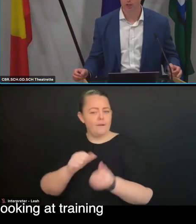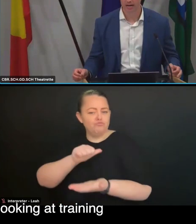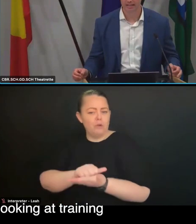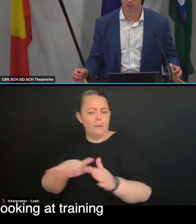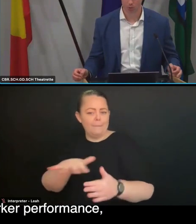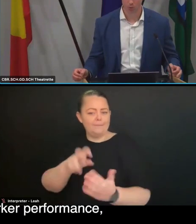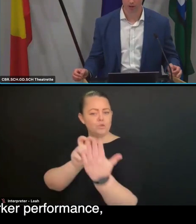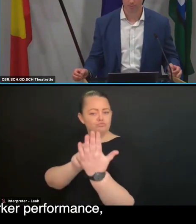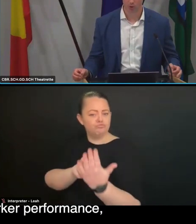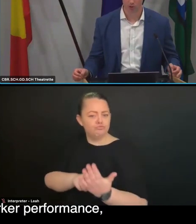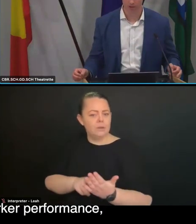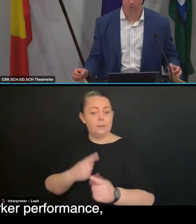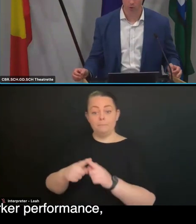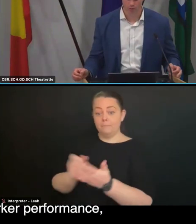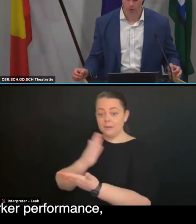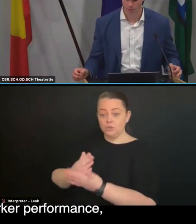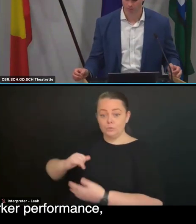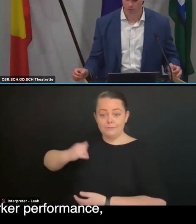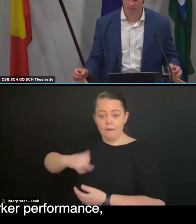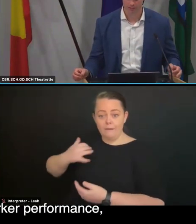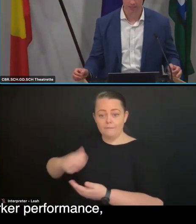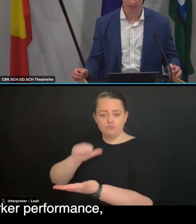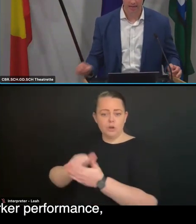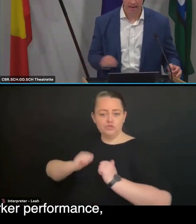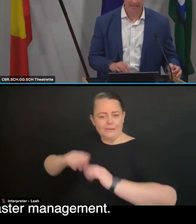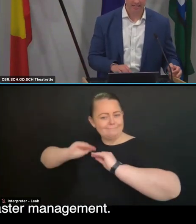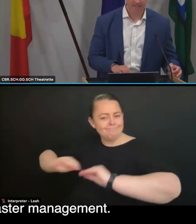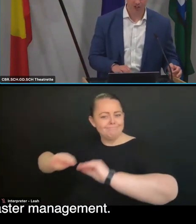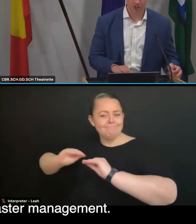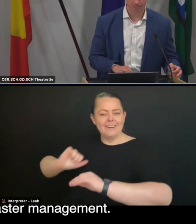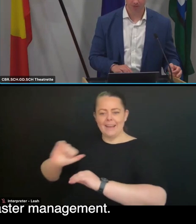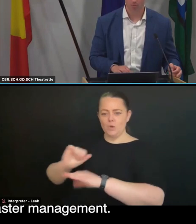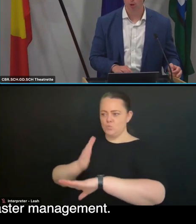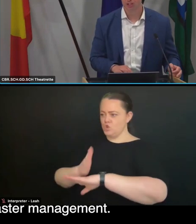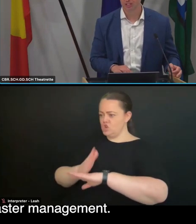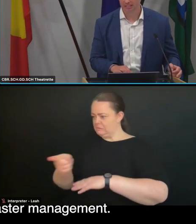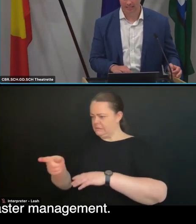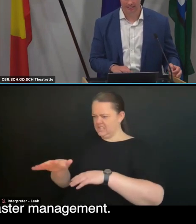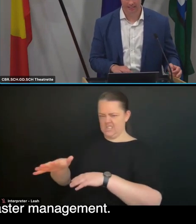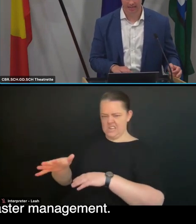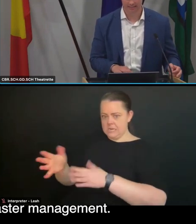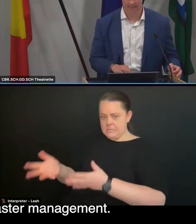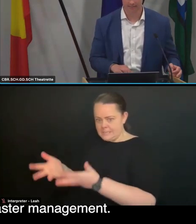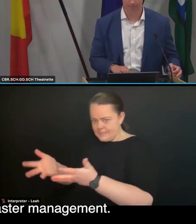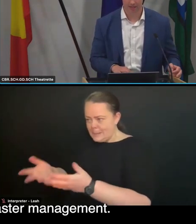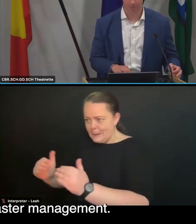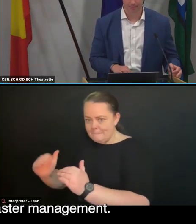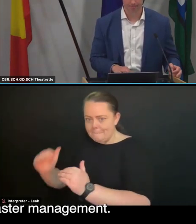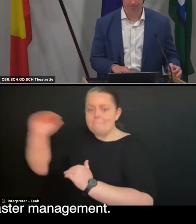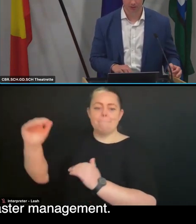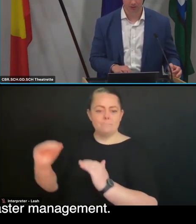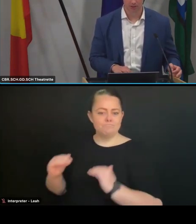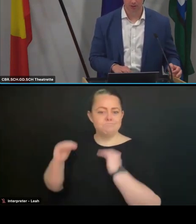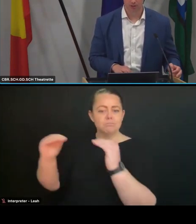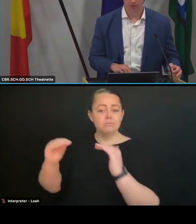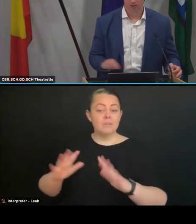So looking at training and support and monitoring of worker performance. And in addition, emergency and disaster management.